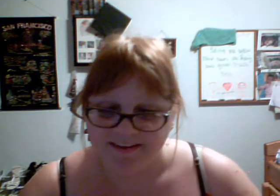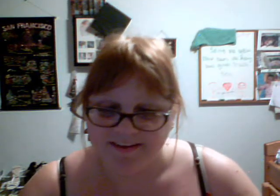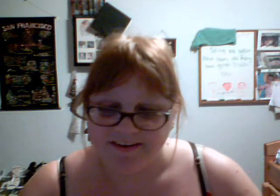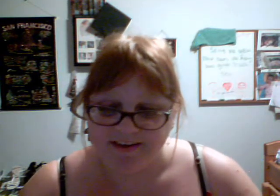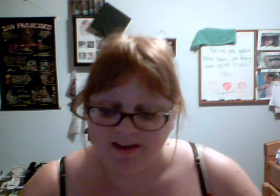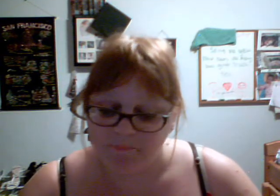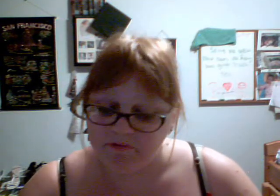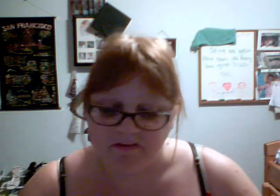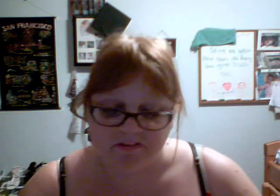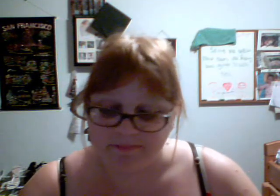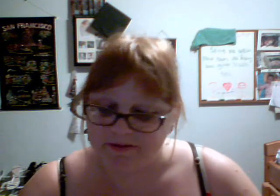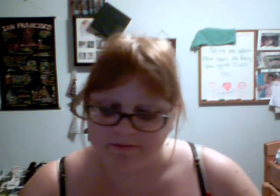I hope you guys don't rambling.